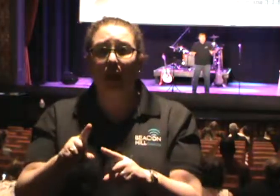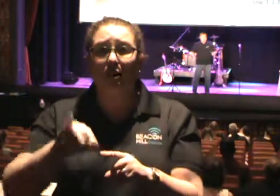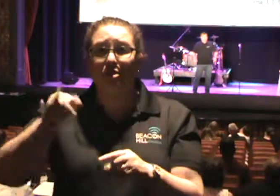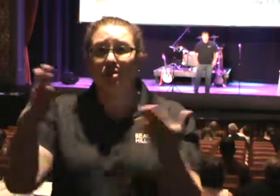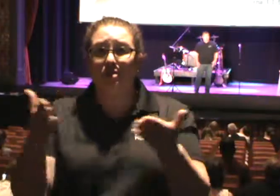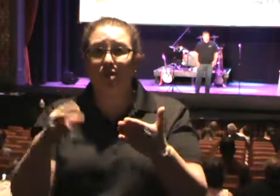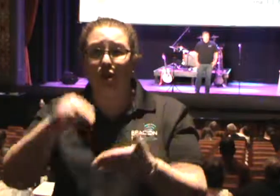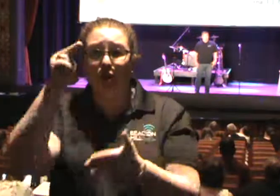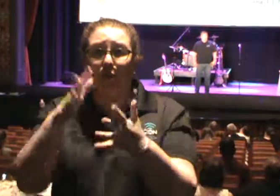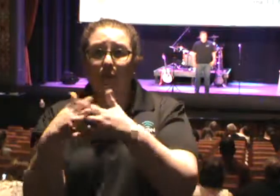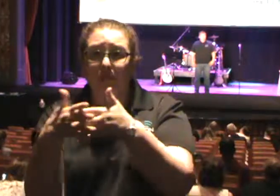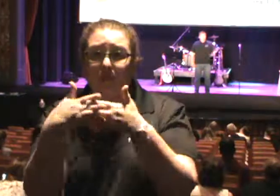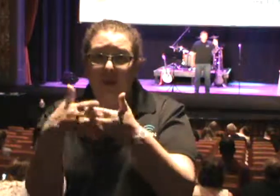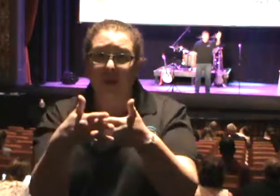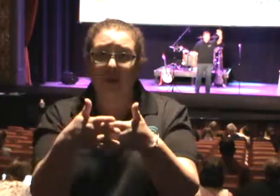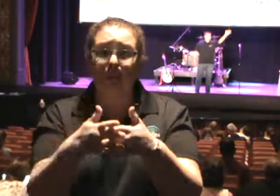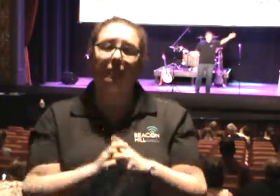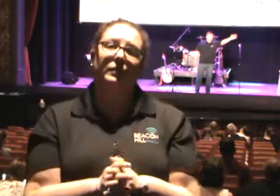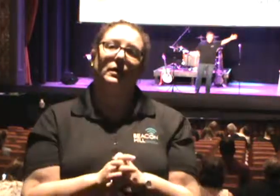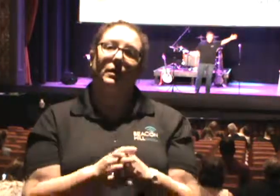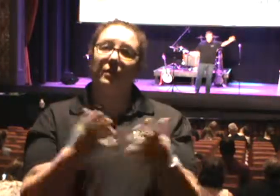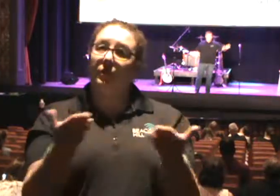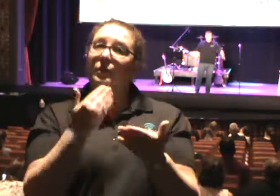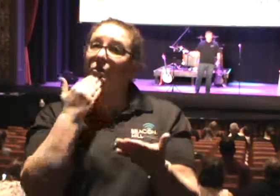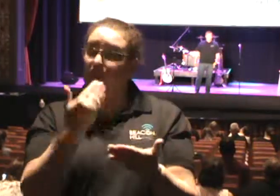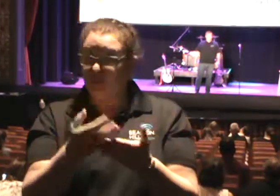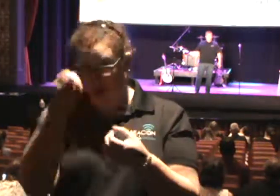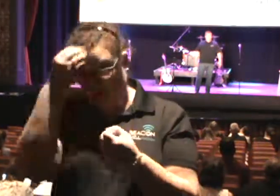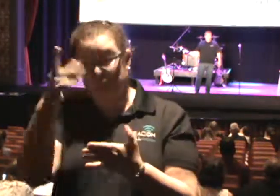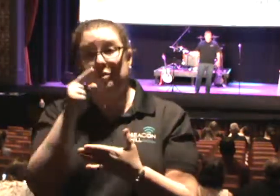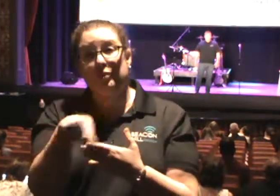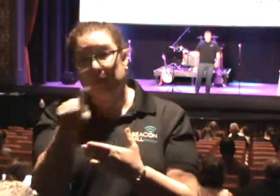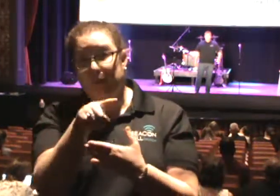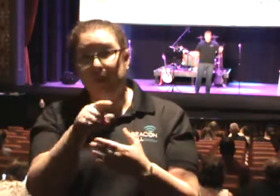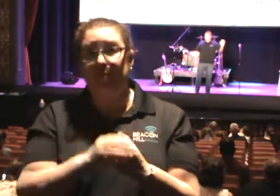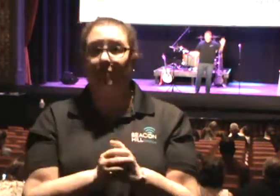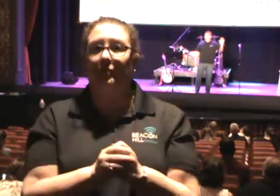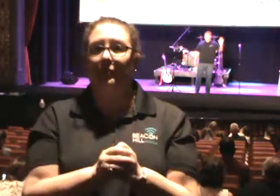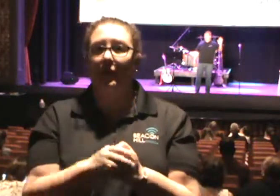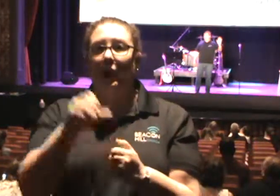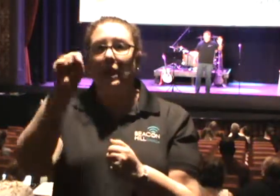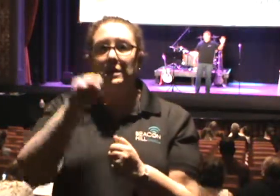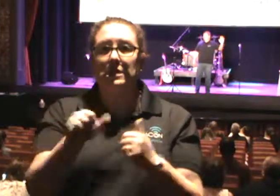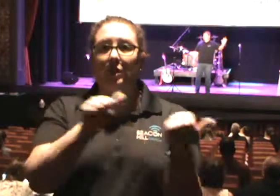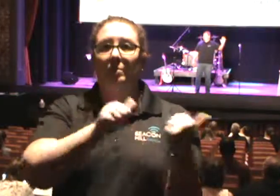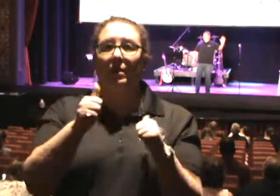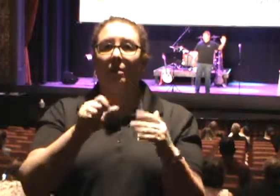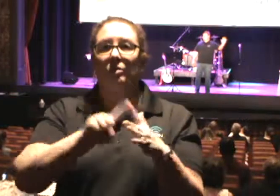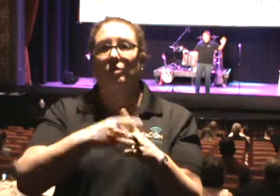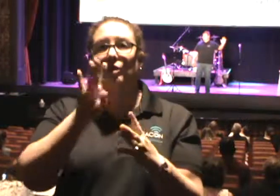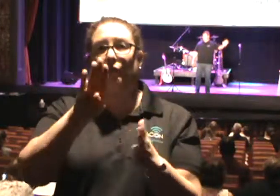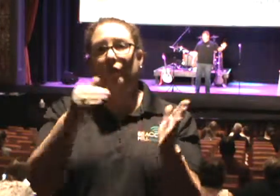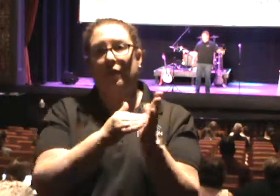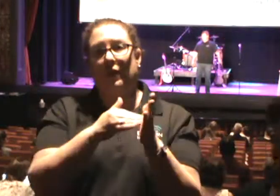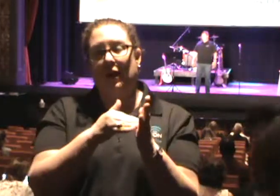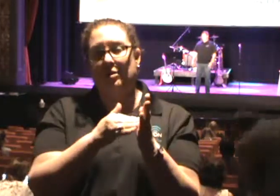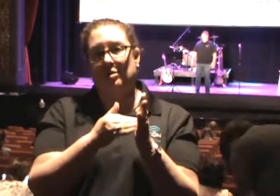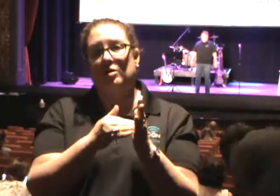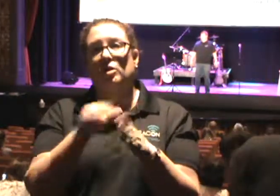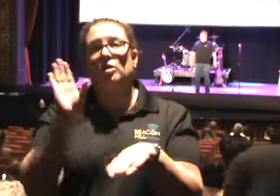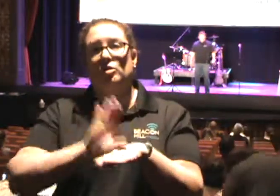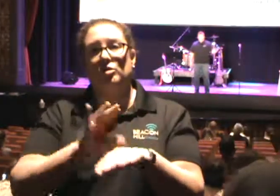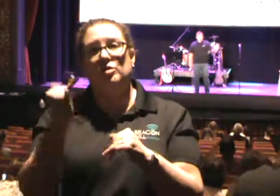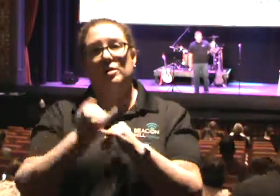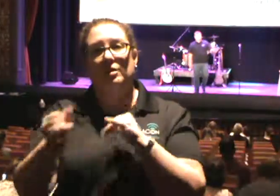in North America. So here's some good news for you. The Southern Baptist started 4,000 churches last year.